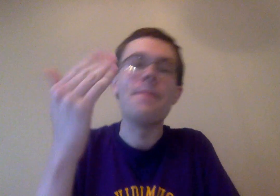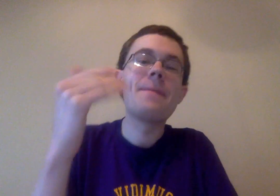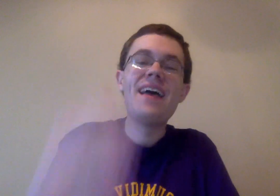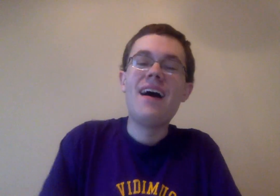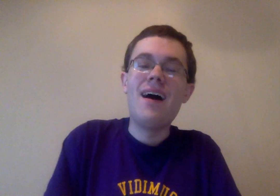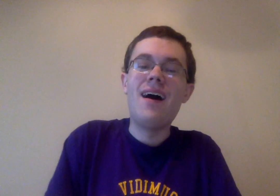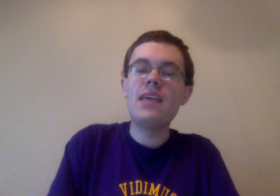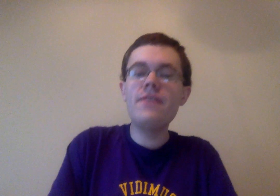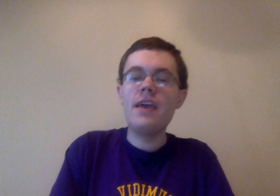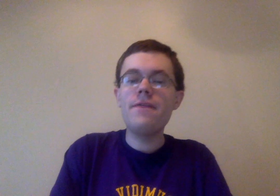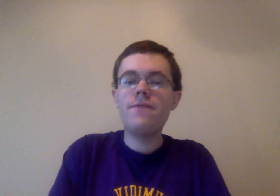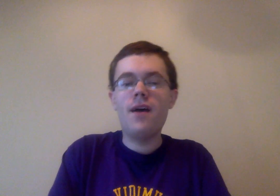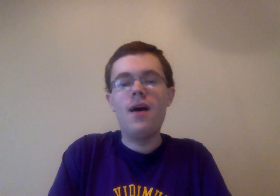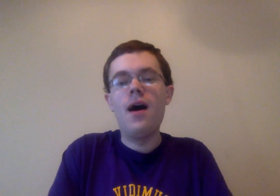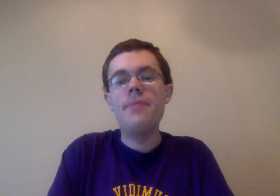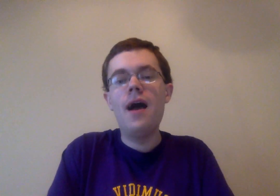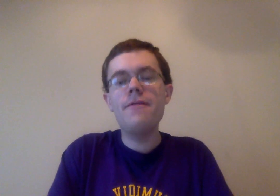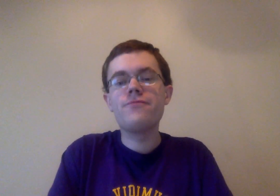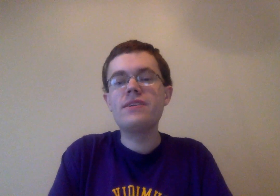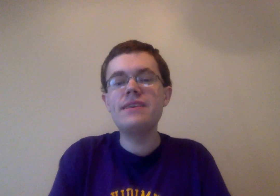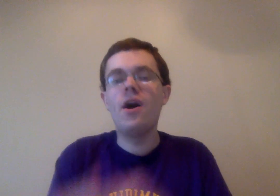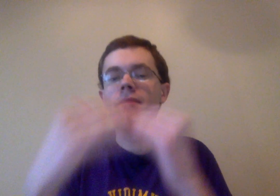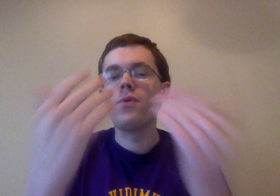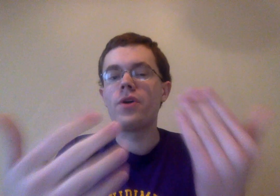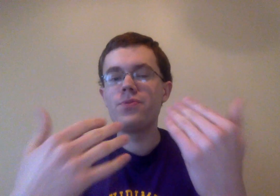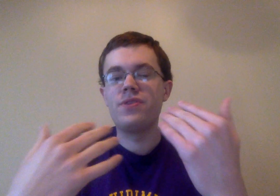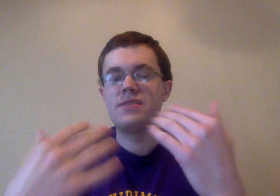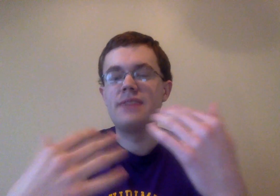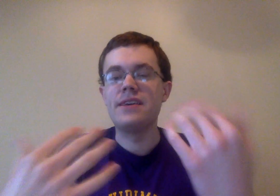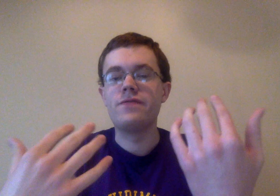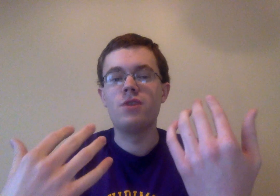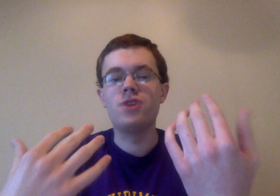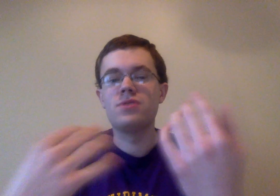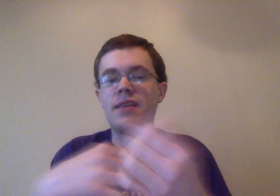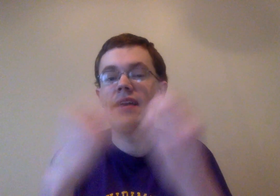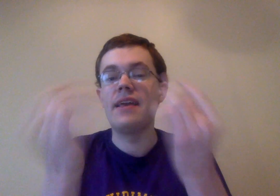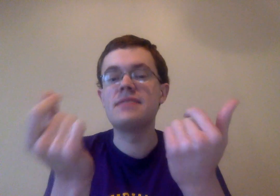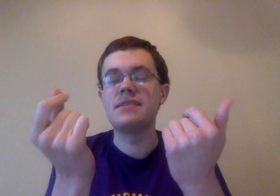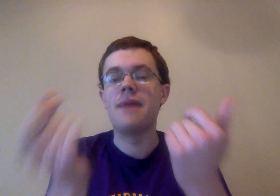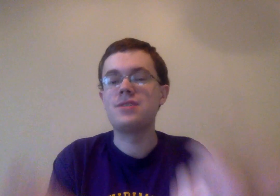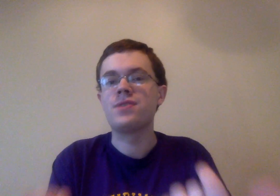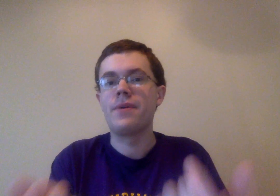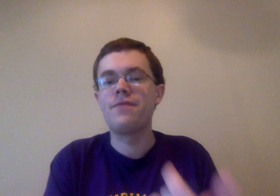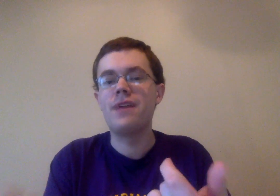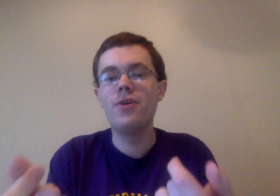Uh, even if, uh, I'm not really on board with this idea of Chocho just, like, instantly mastering the butterfly mode.